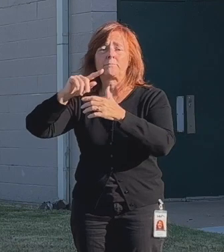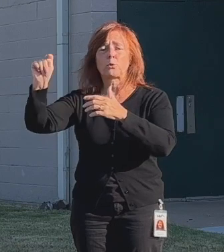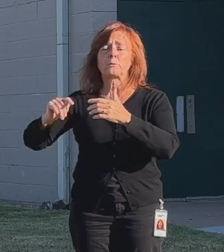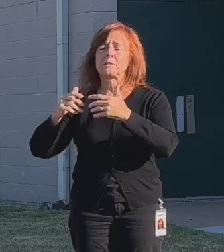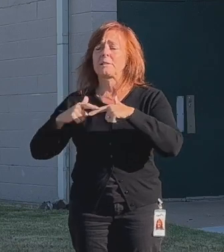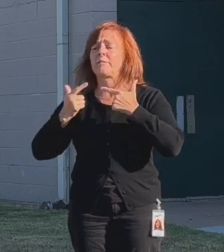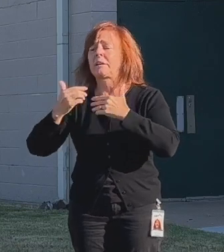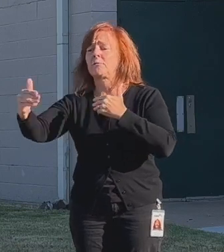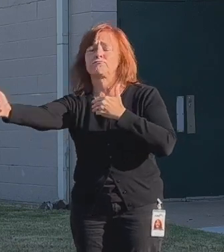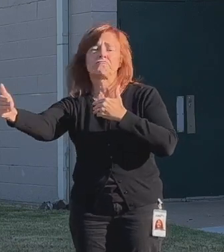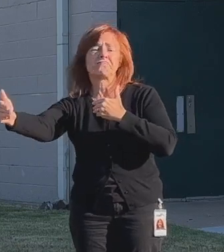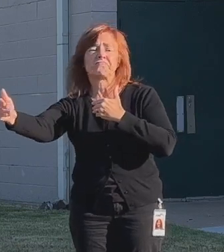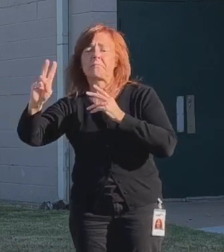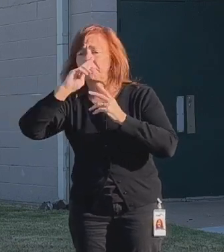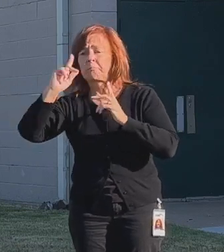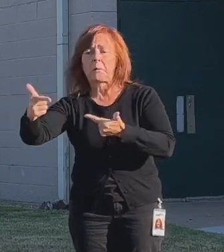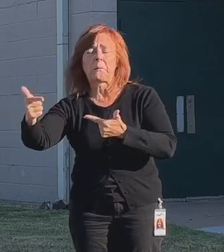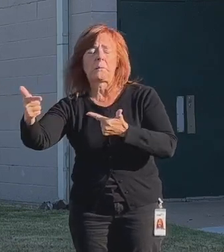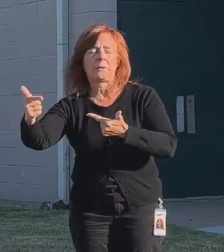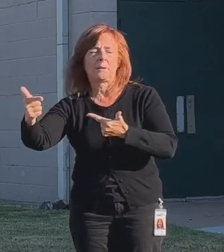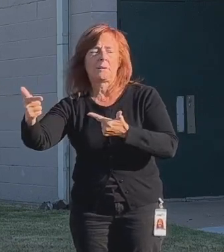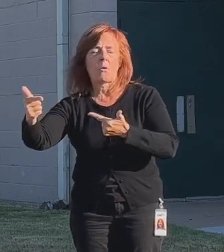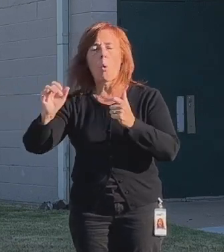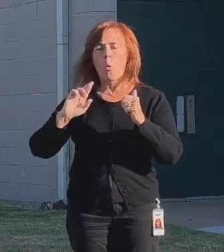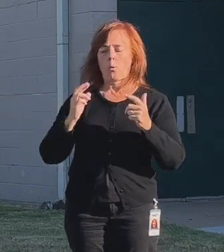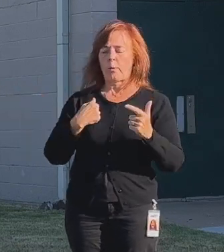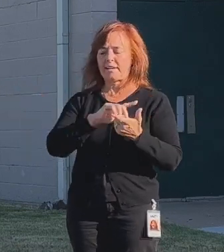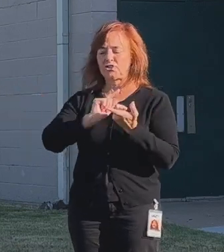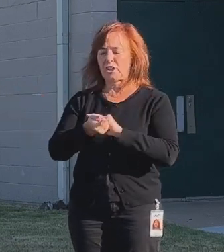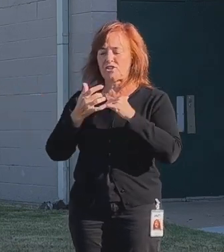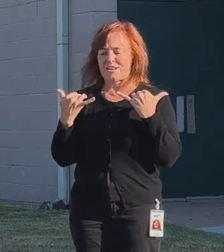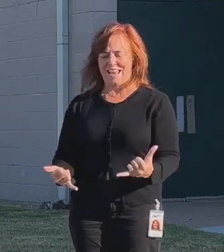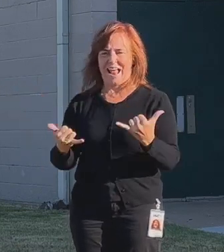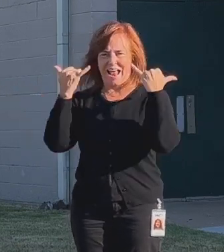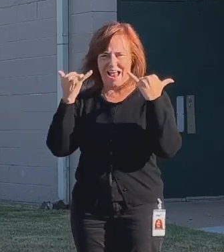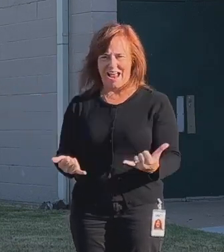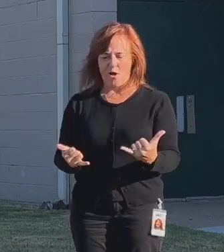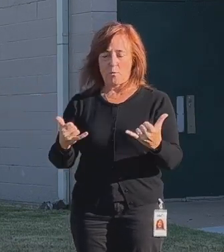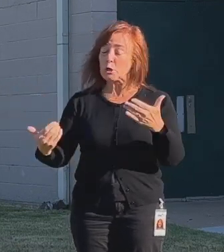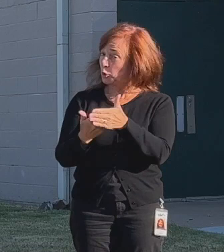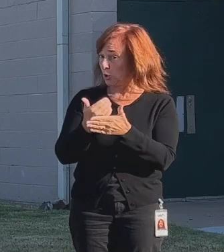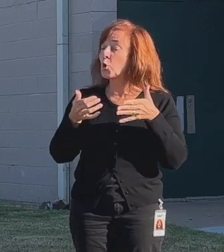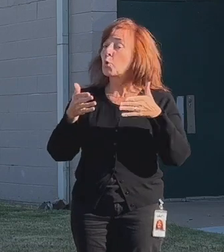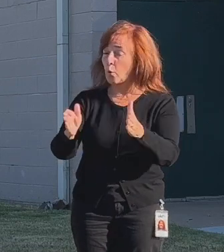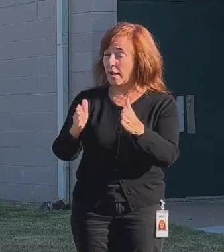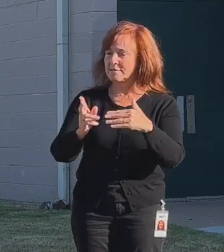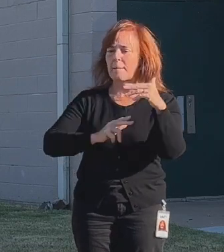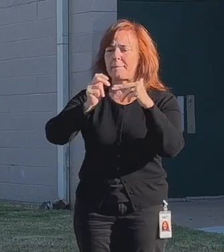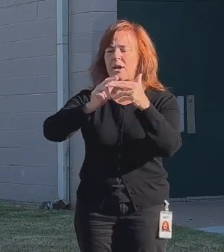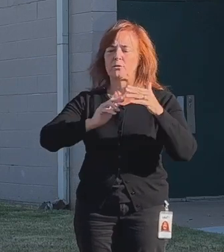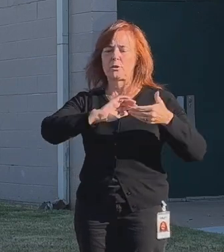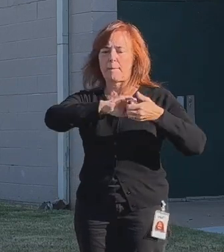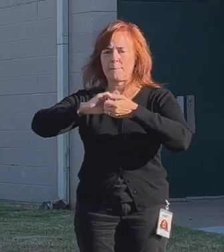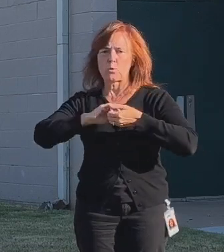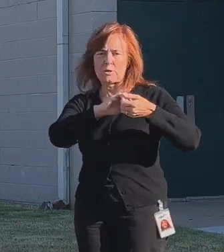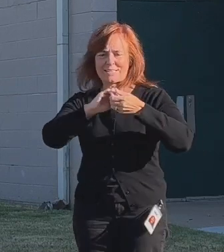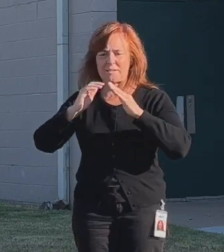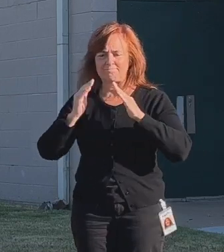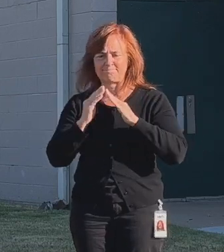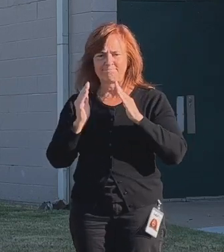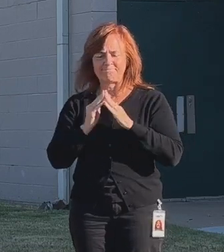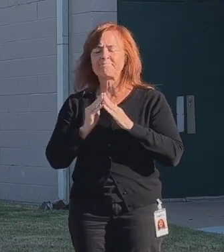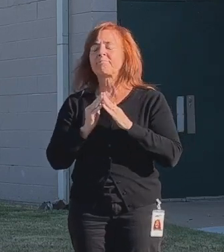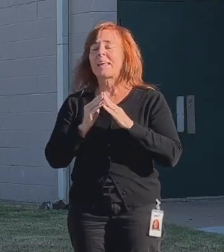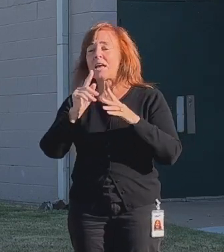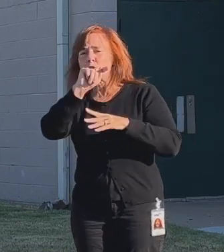or we can do things right now that are new ways to build community. And in Tulsa,